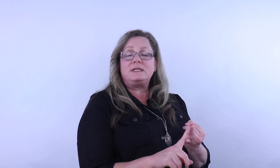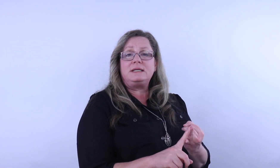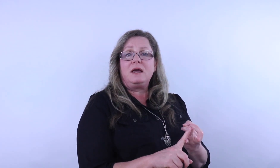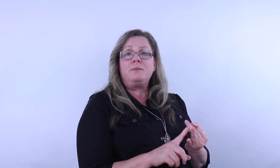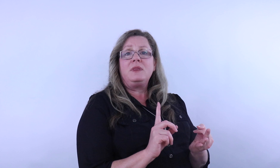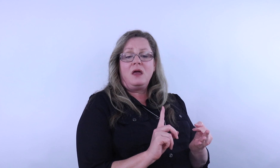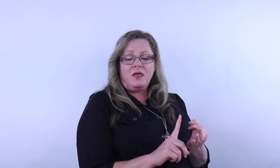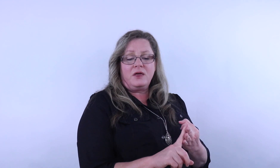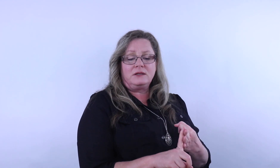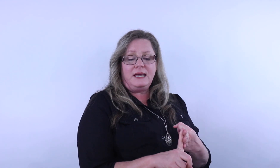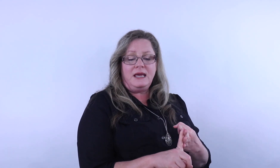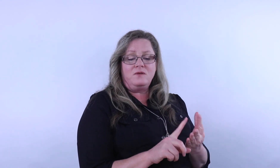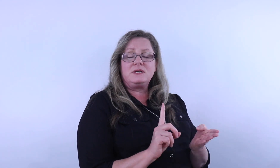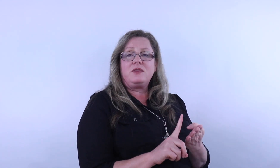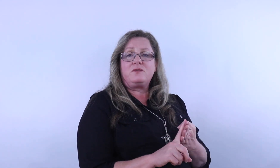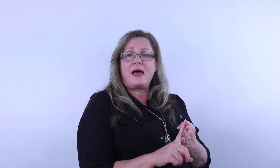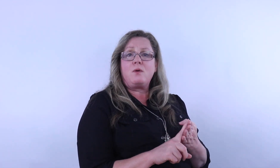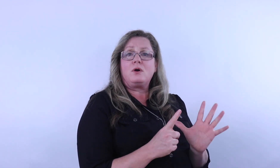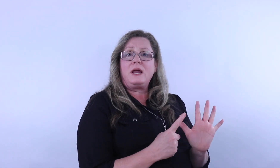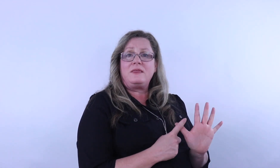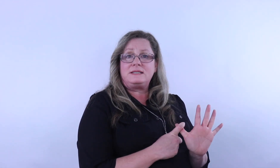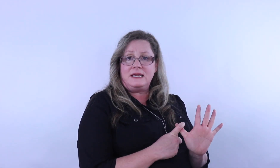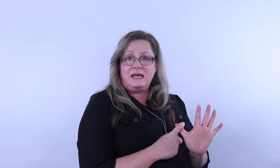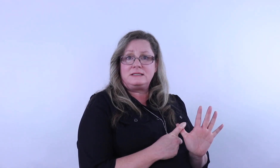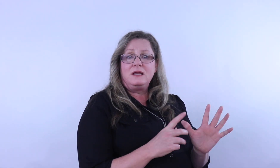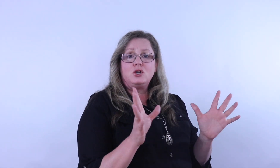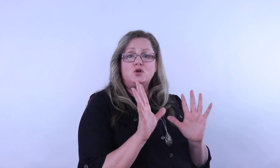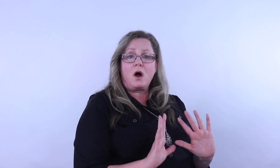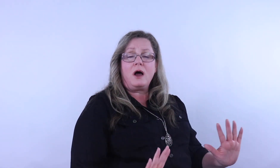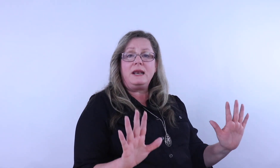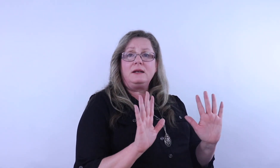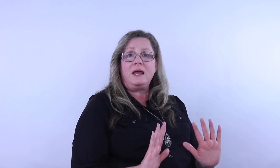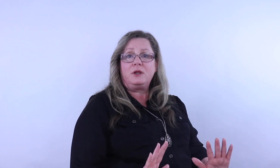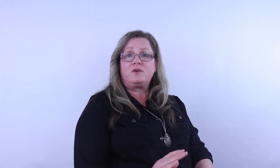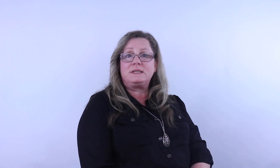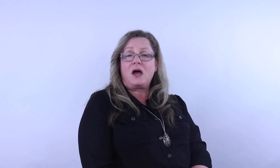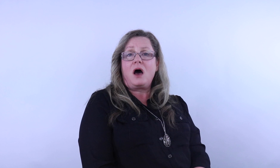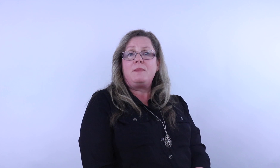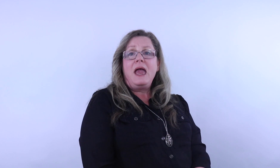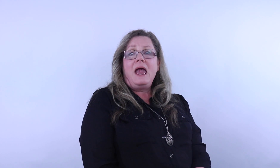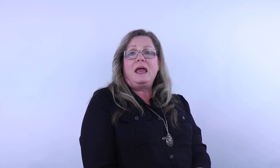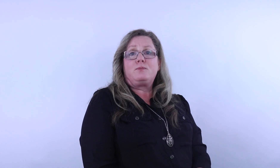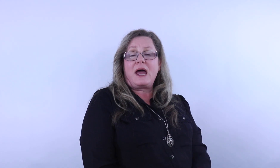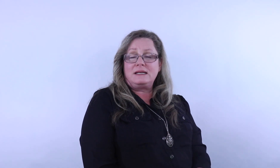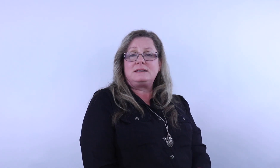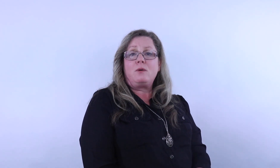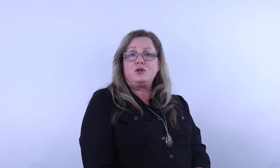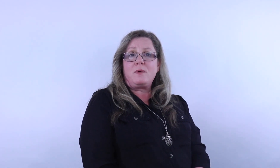stem, the leaves, the flower, and the seeds. Draw it and label it for Ms. Cobb and practice that with your